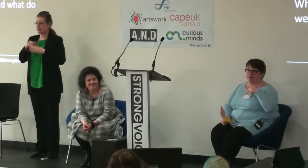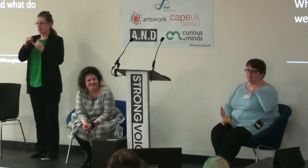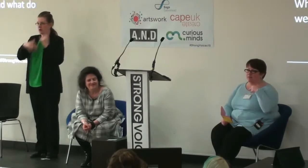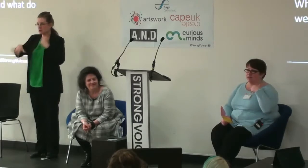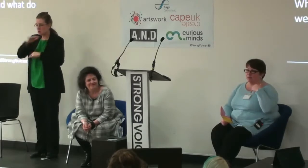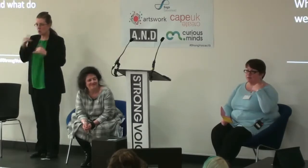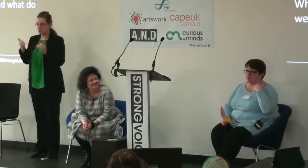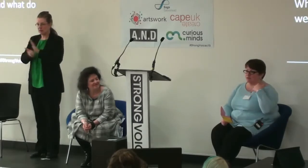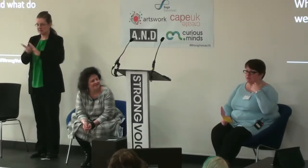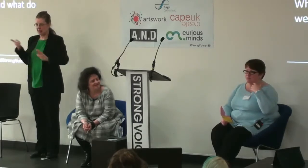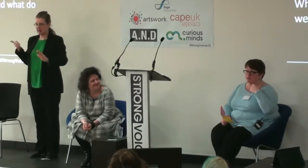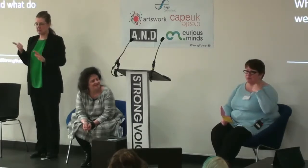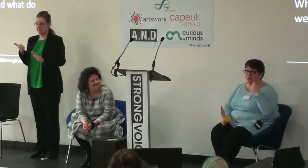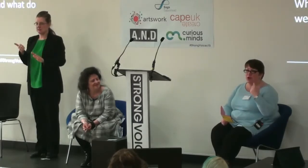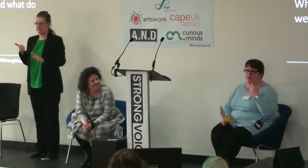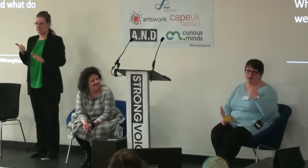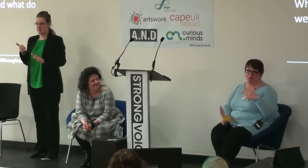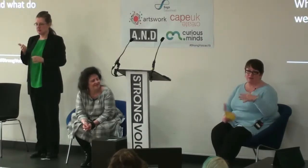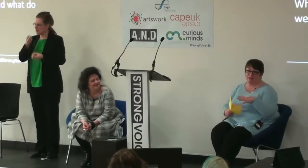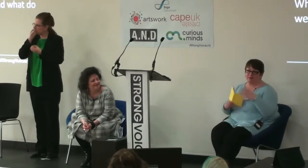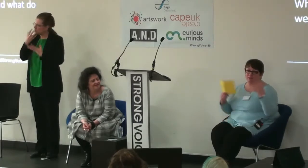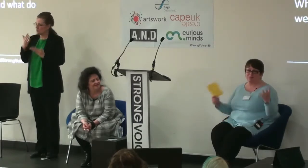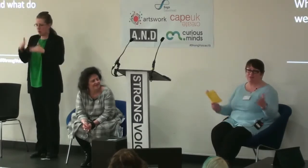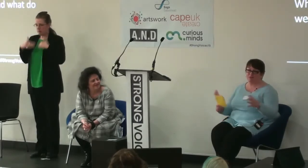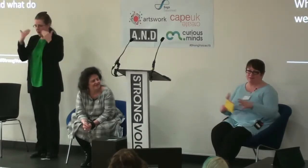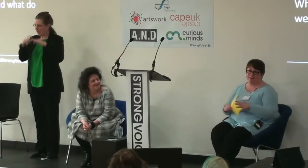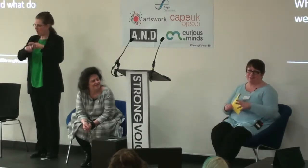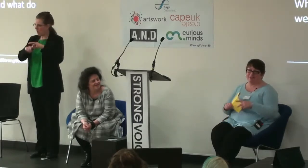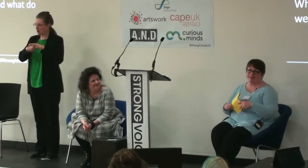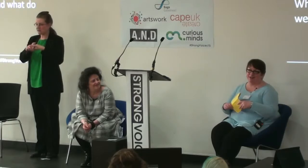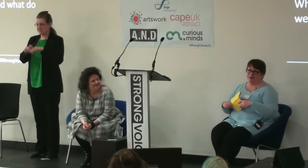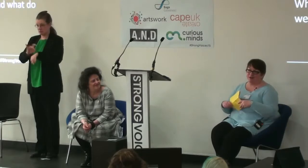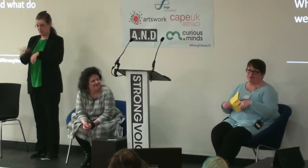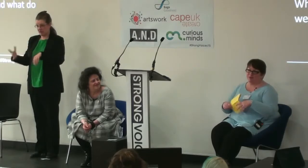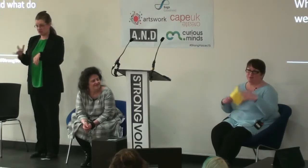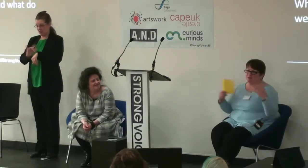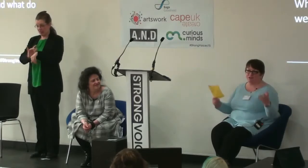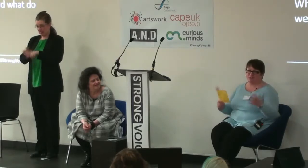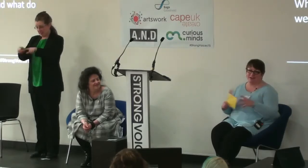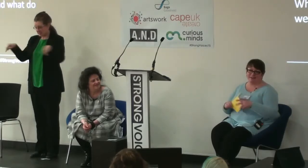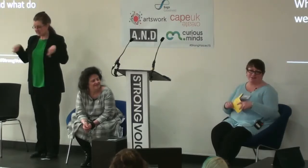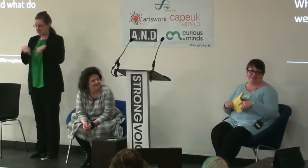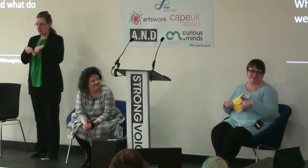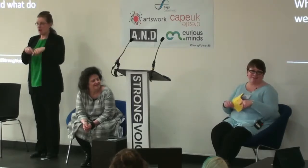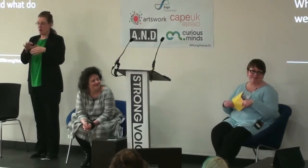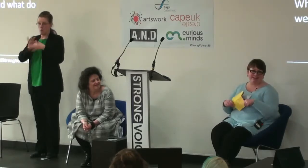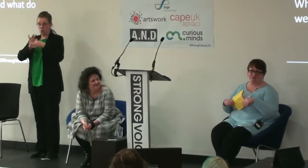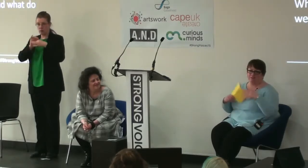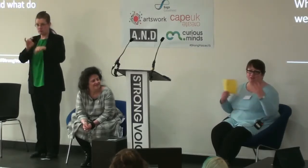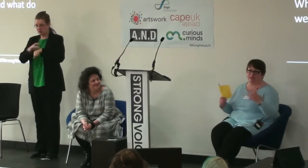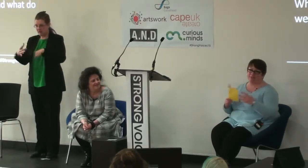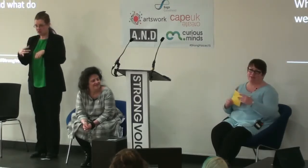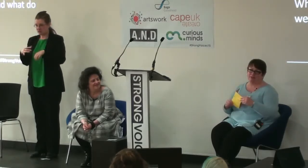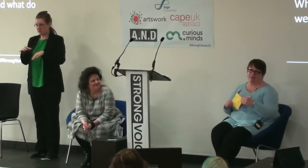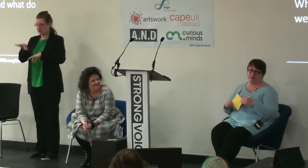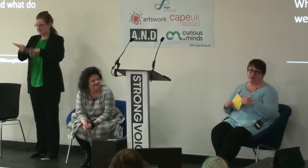it was superb high quality it was in a professional theatre working with professional technicians having